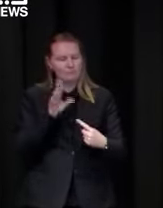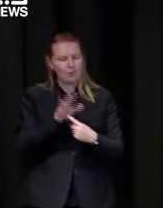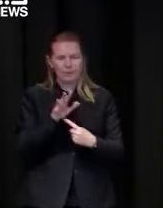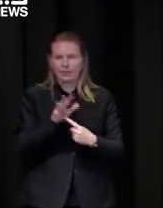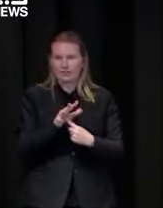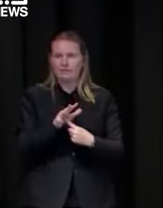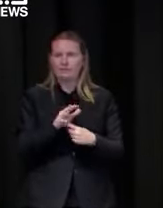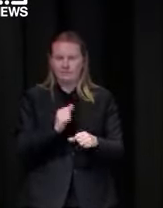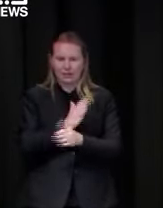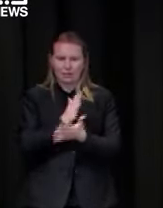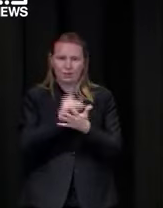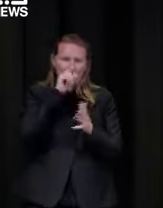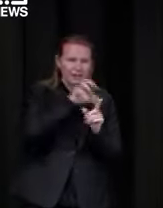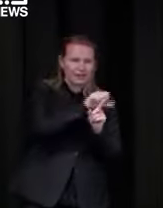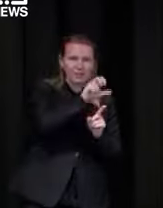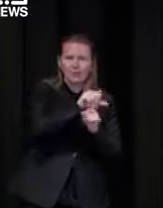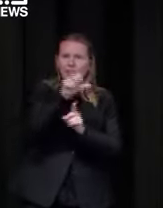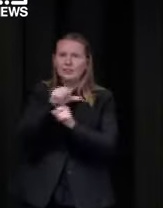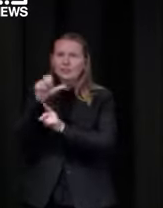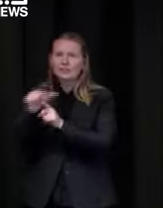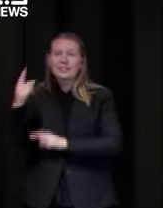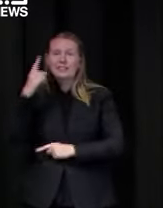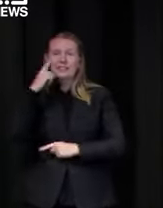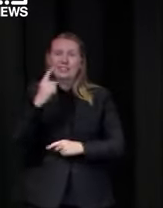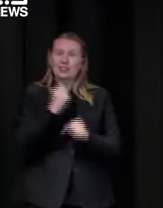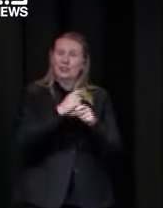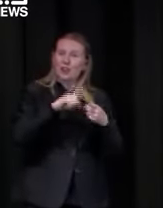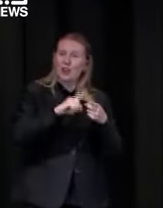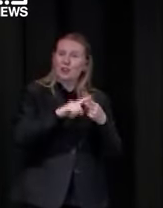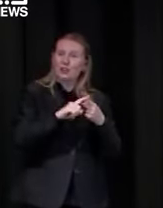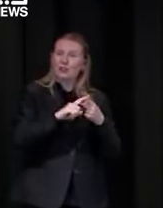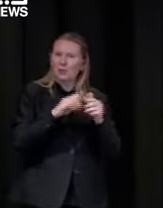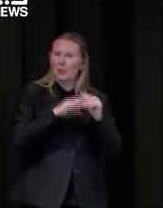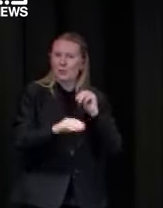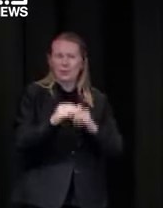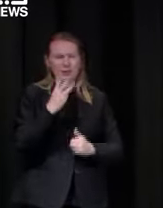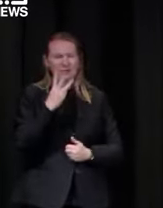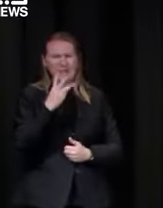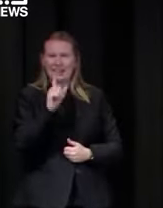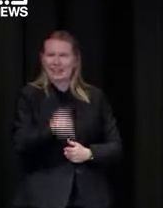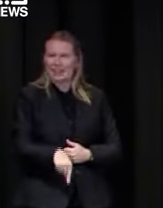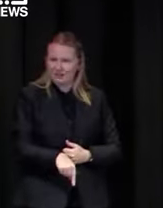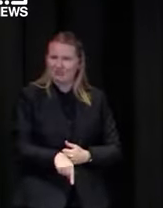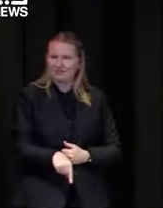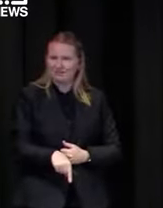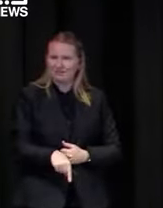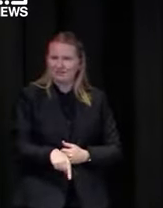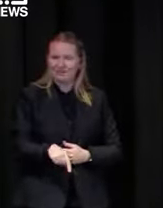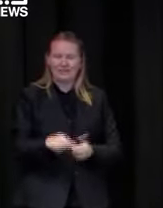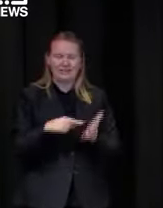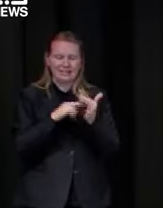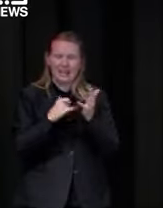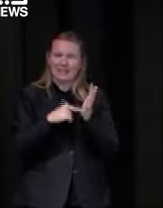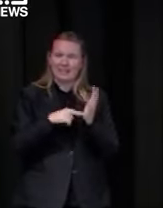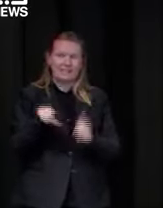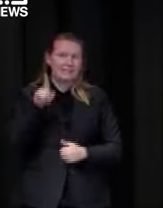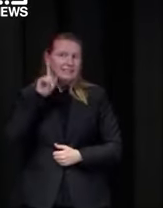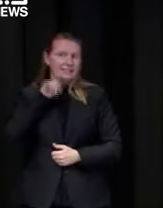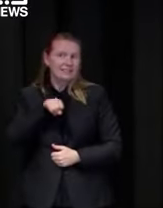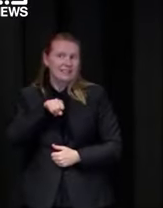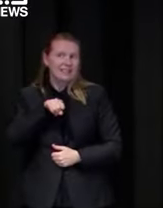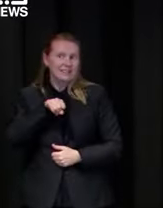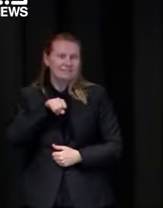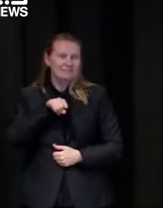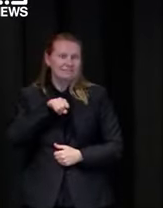we've seen a really good response in geelong um 3773 tests yesterday and that's been doubling in the last week